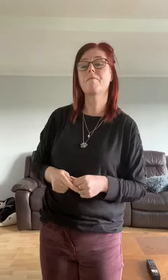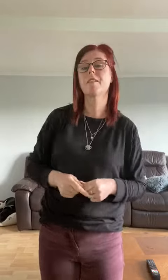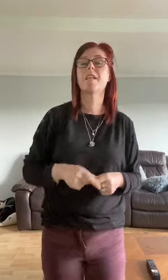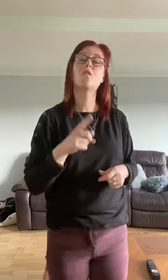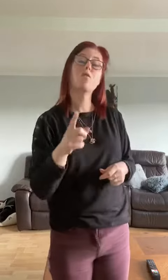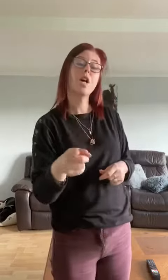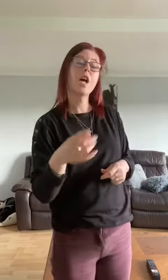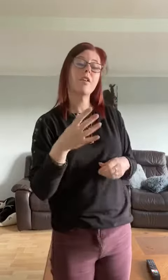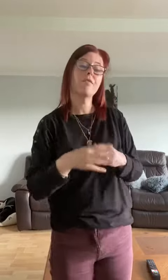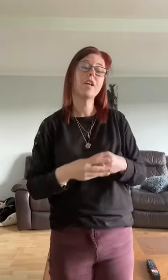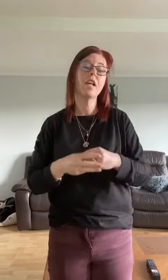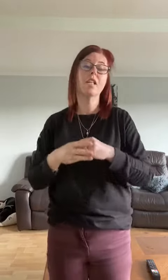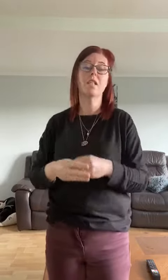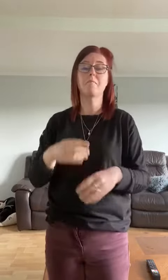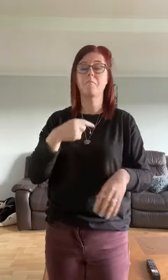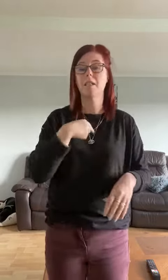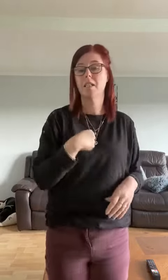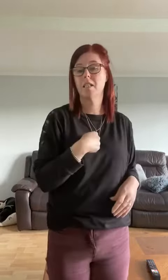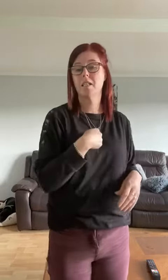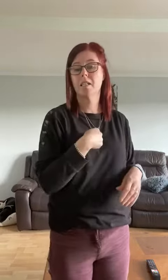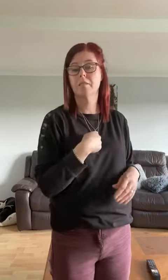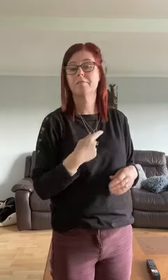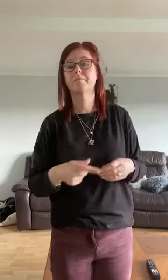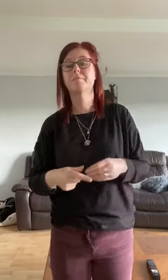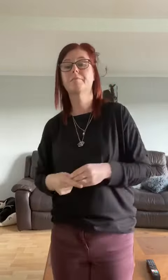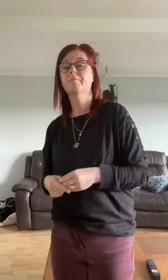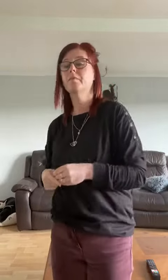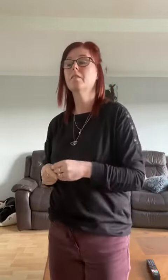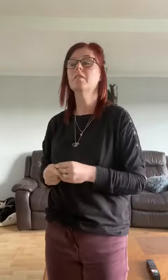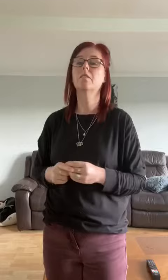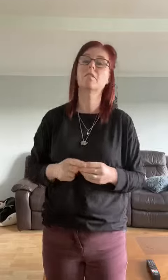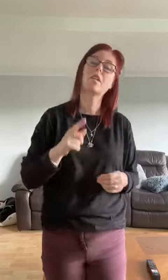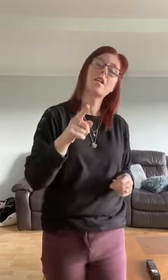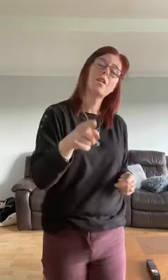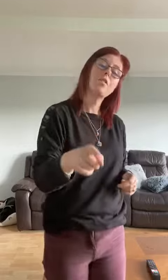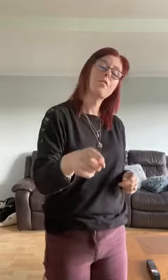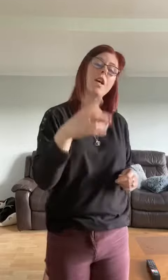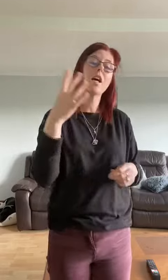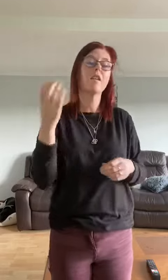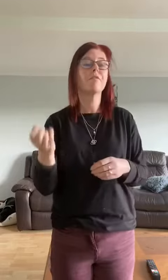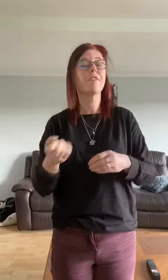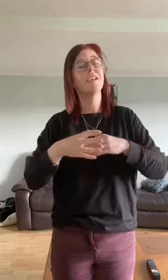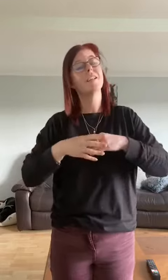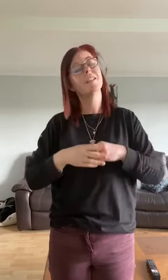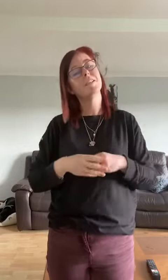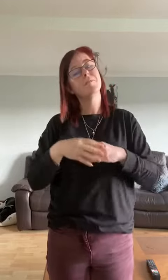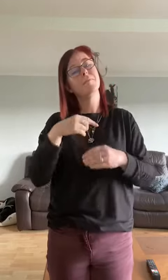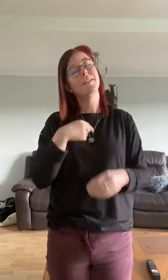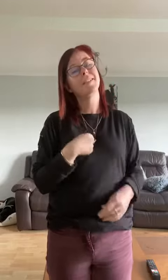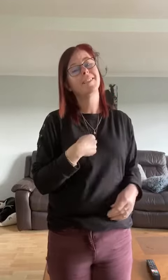You've got a friend in me You've got a friend in me